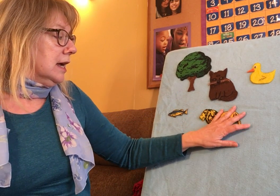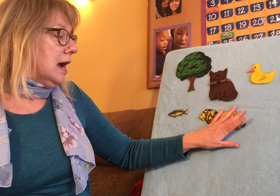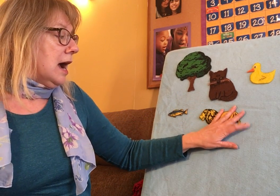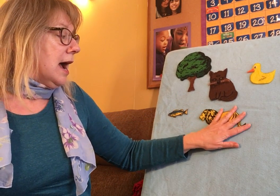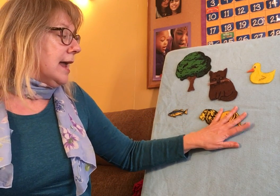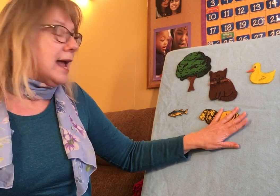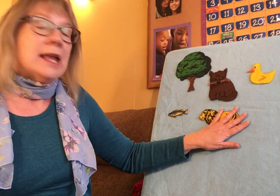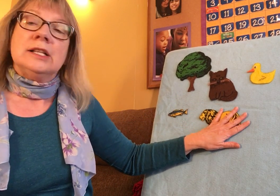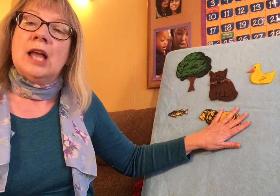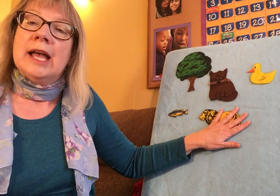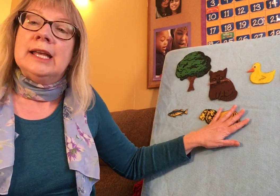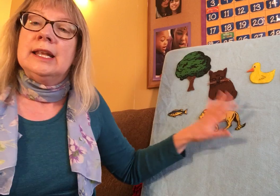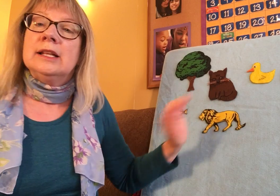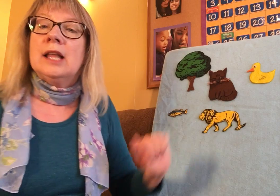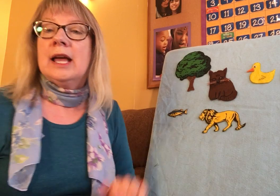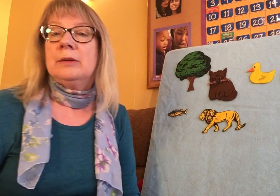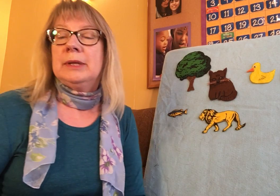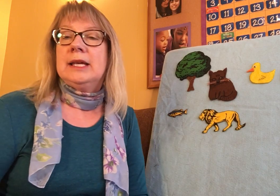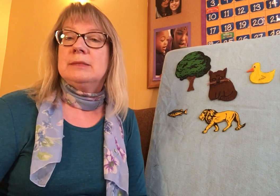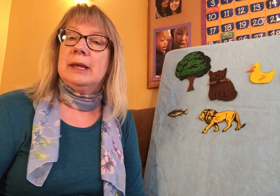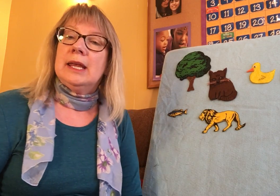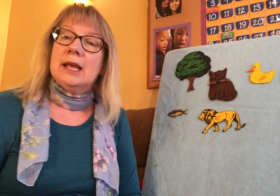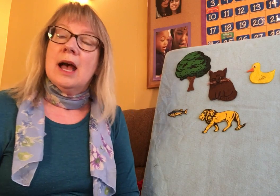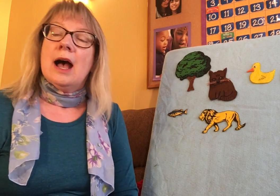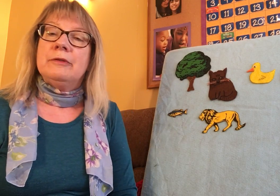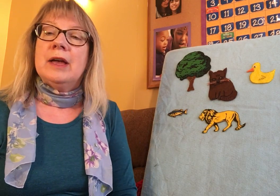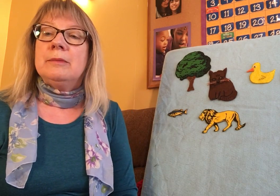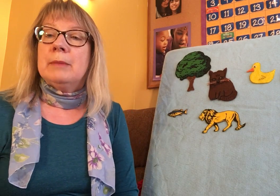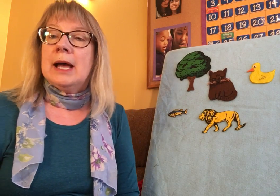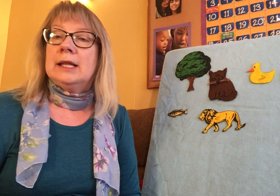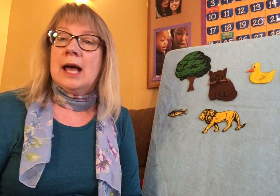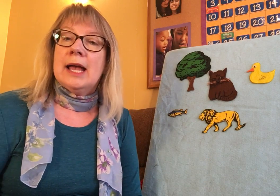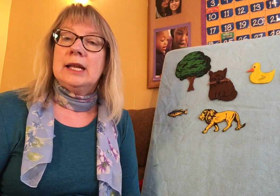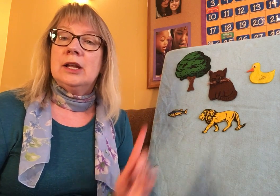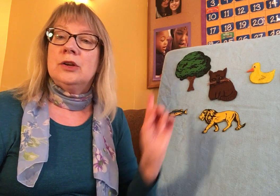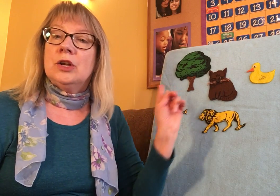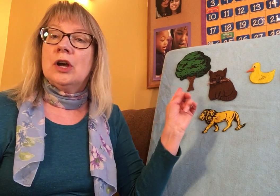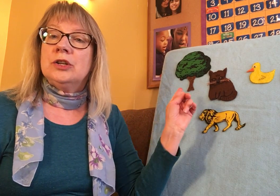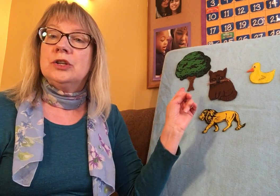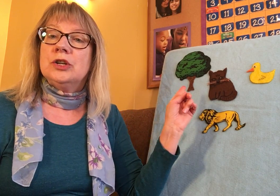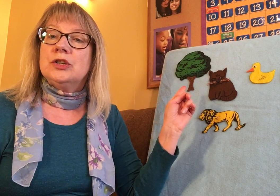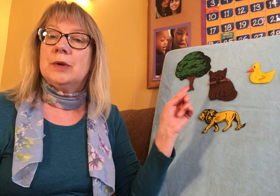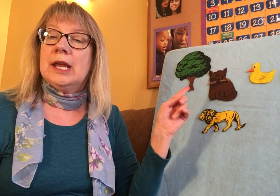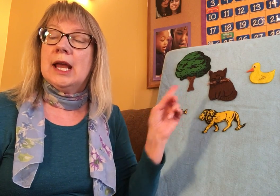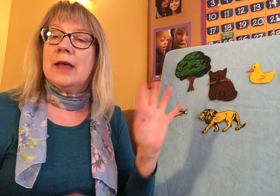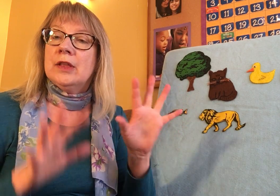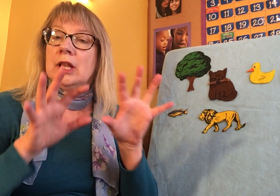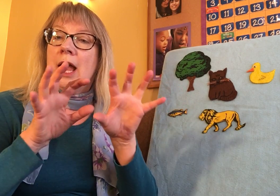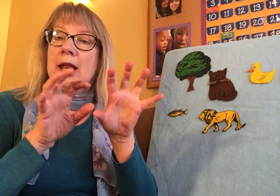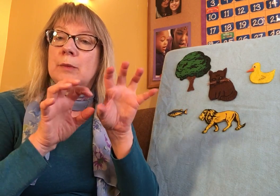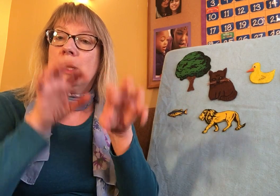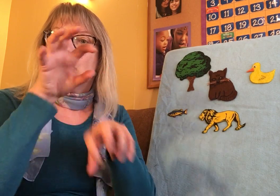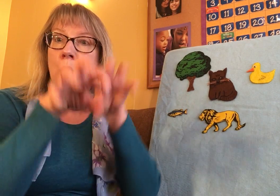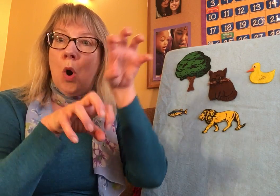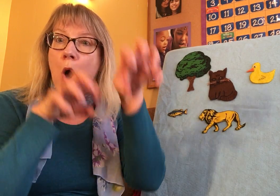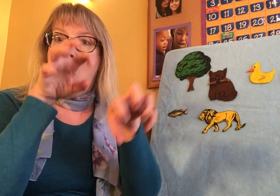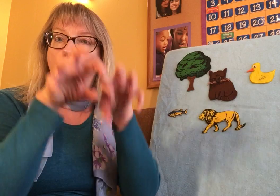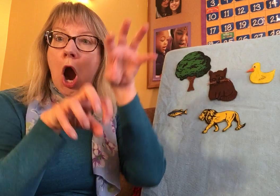I had a lion and the lion pleased me. I fed my lion under yonder tree. And the lion went roar.